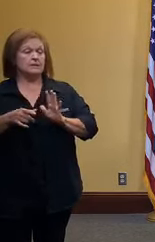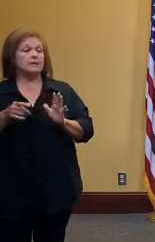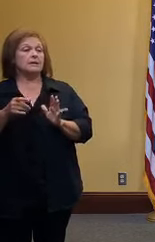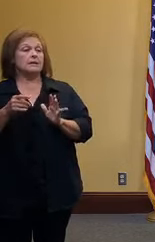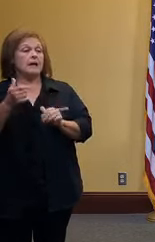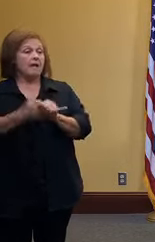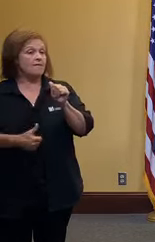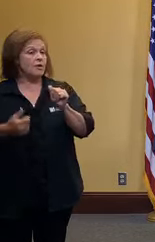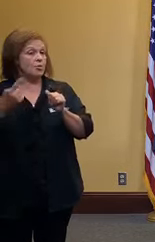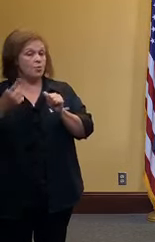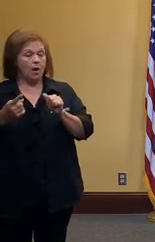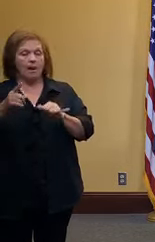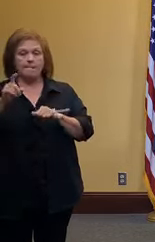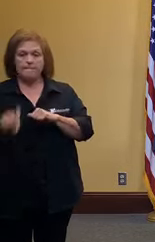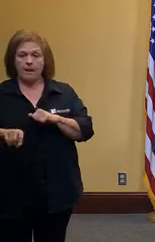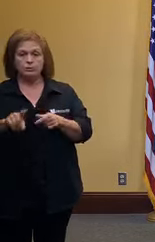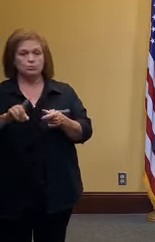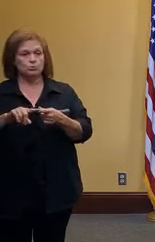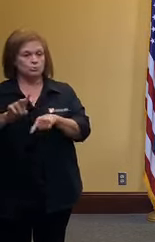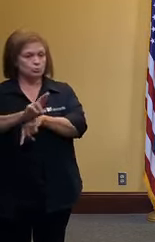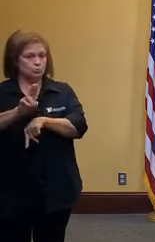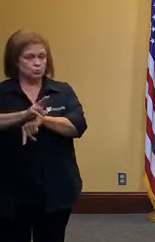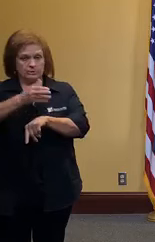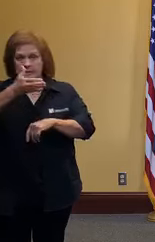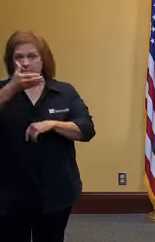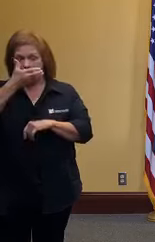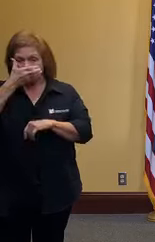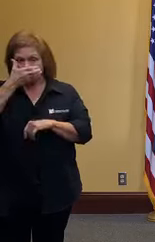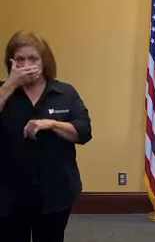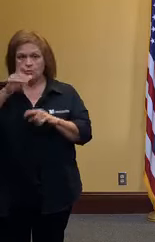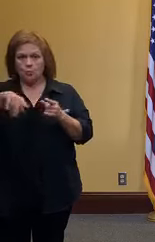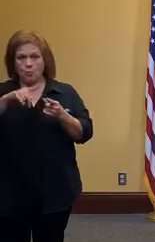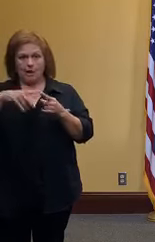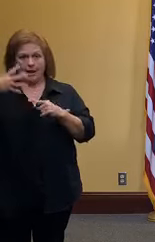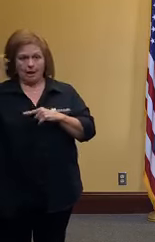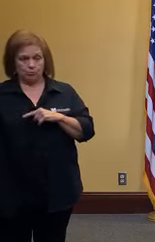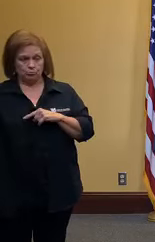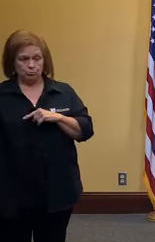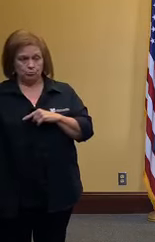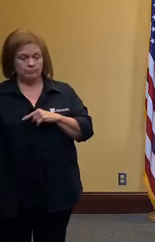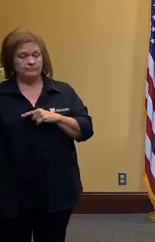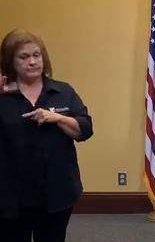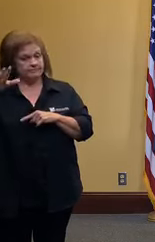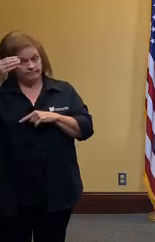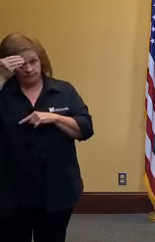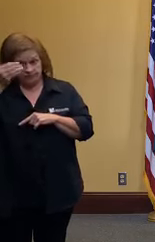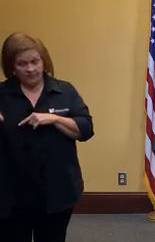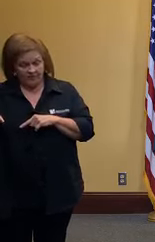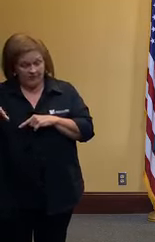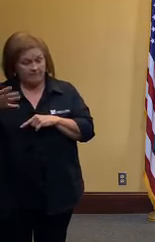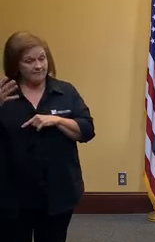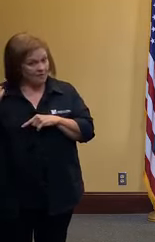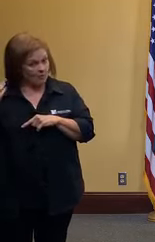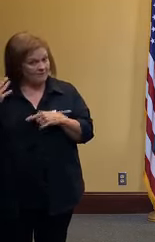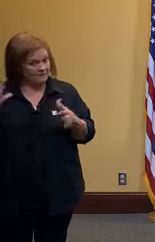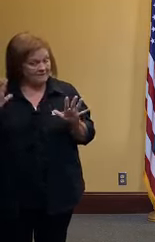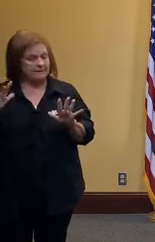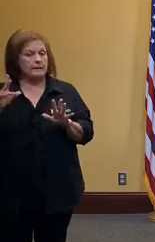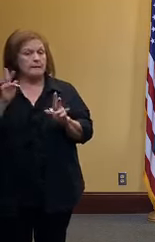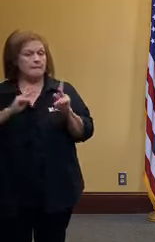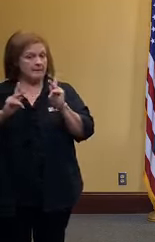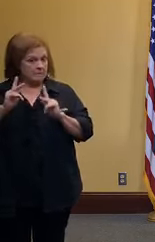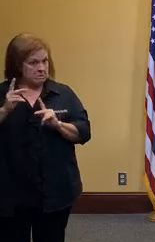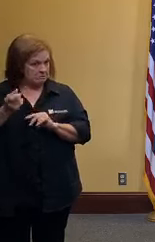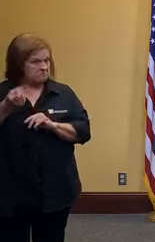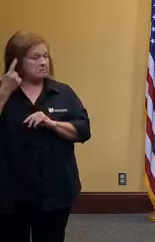everyone must wear face coverings when they go about their business we've said this before i think people are starting